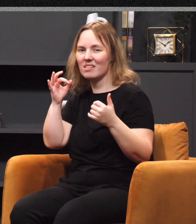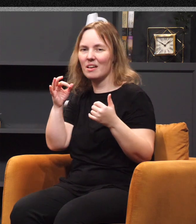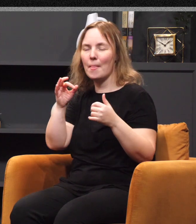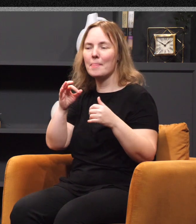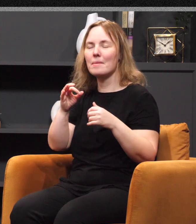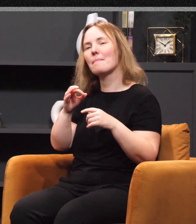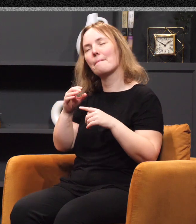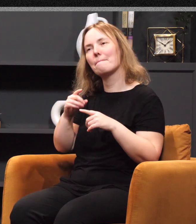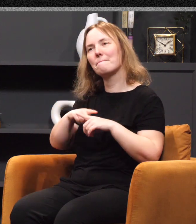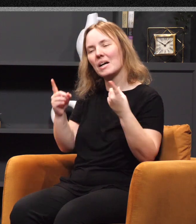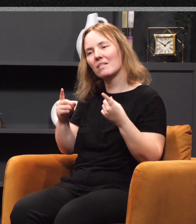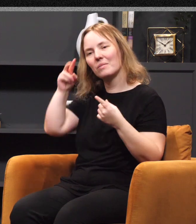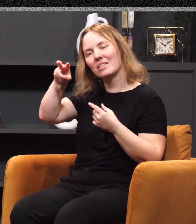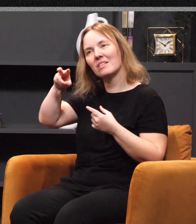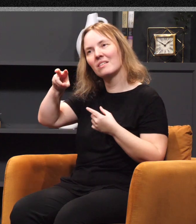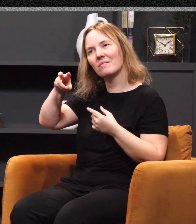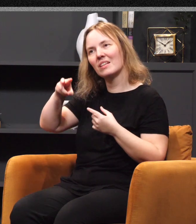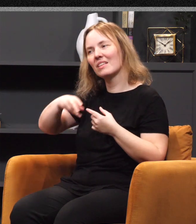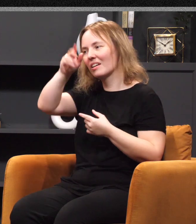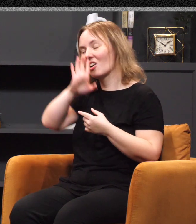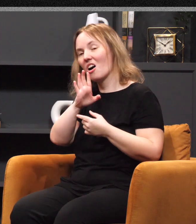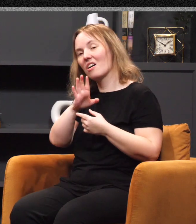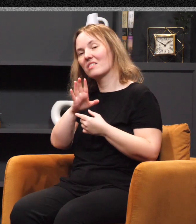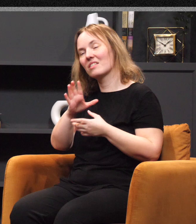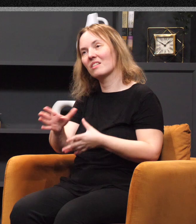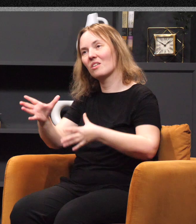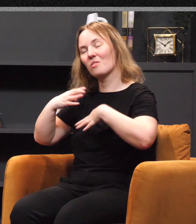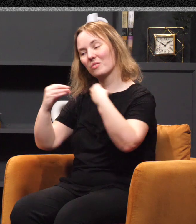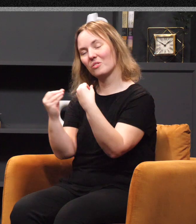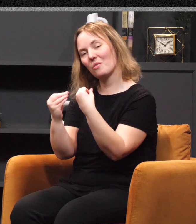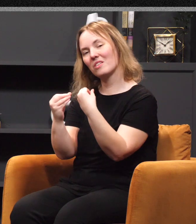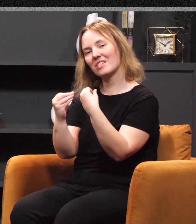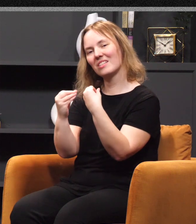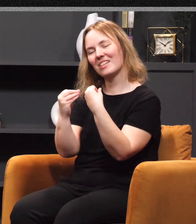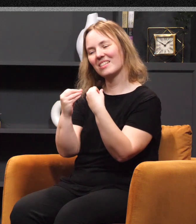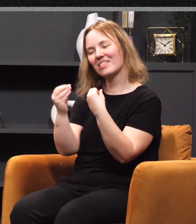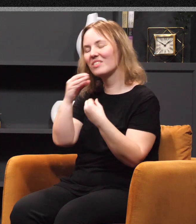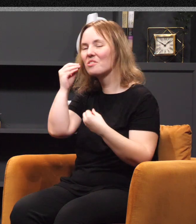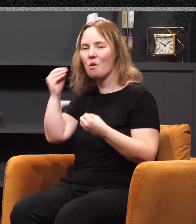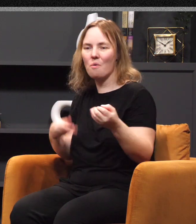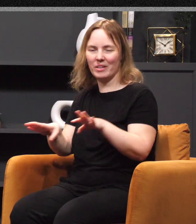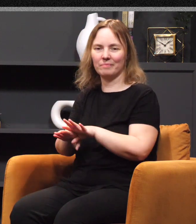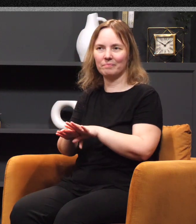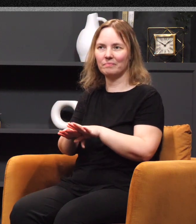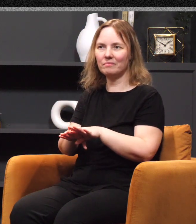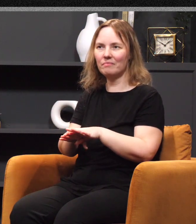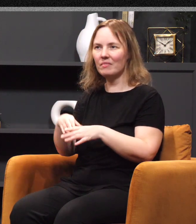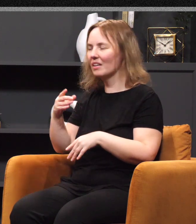shortages there, but we see while she's away that God actually restores this thing in the homeland. But what she experiences in Moab, it's so gutted